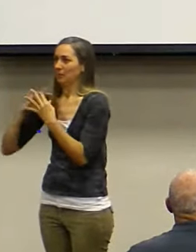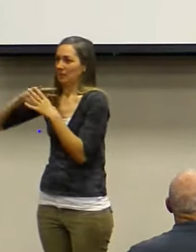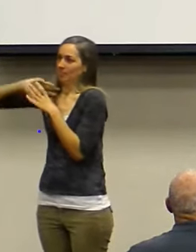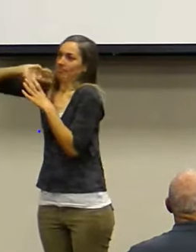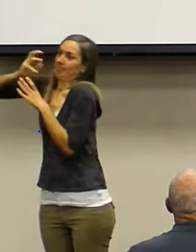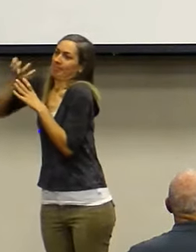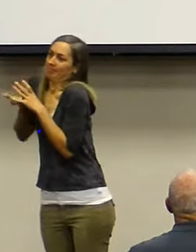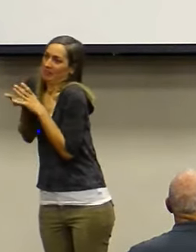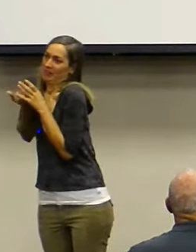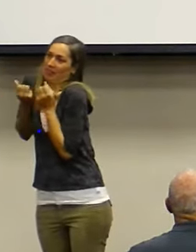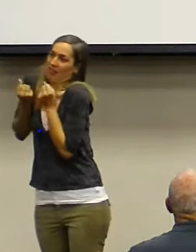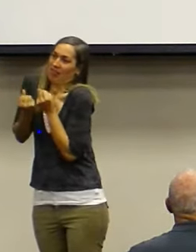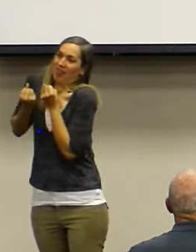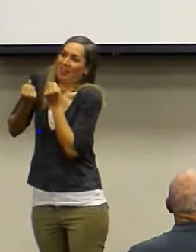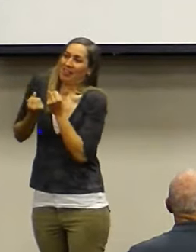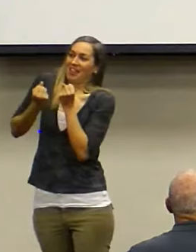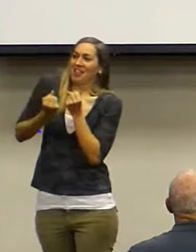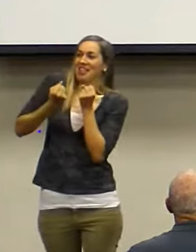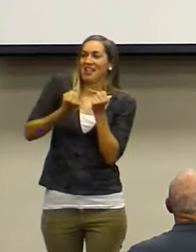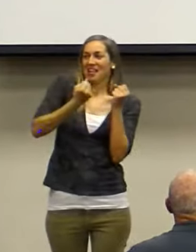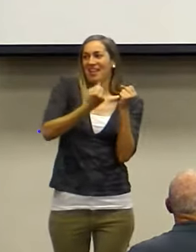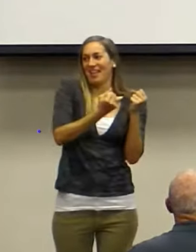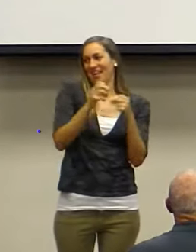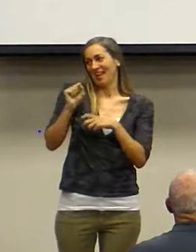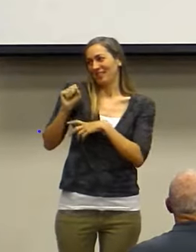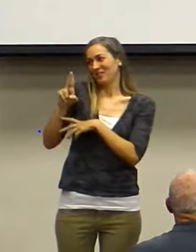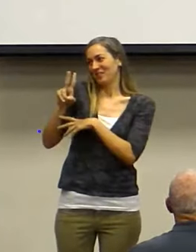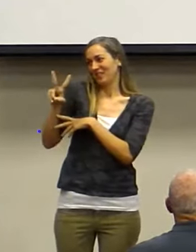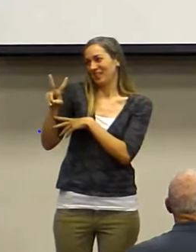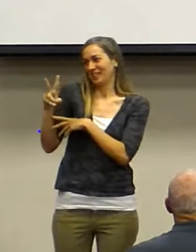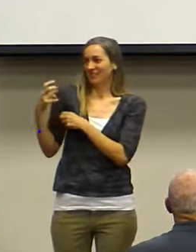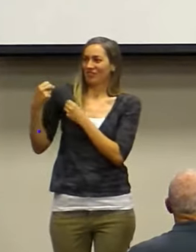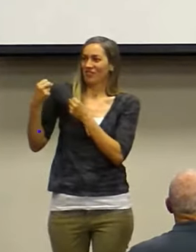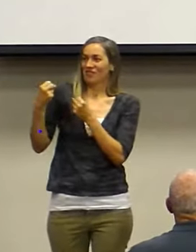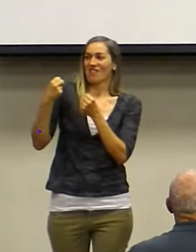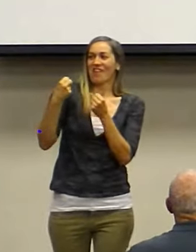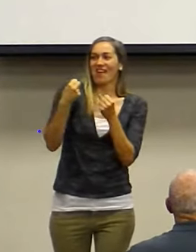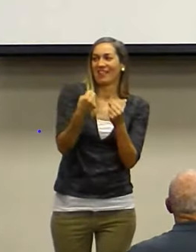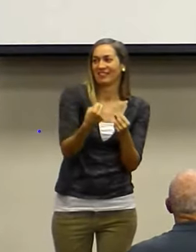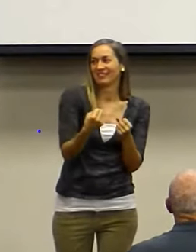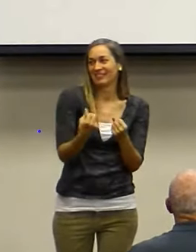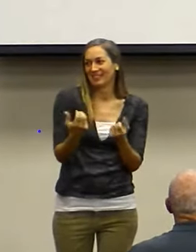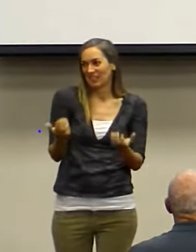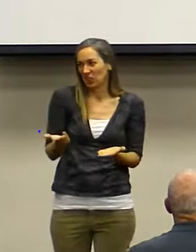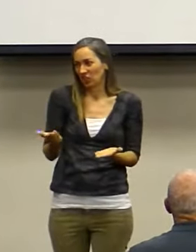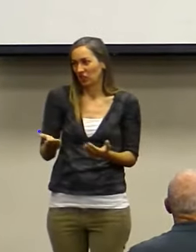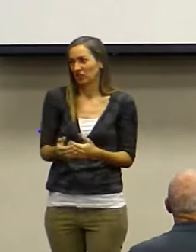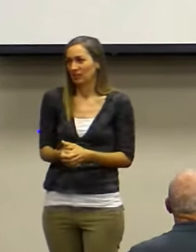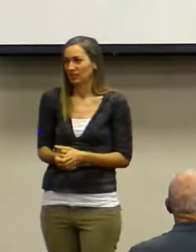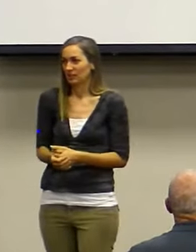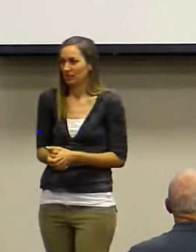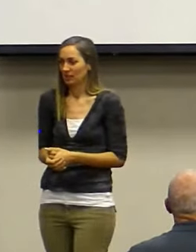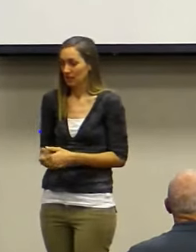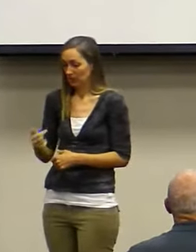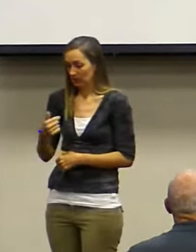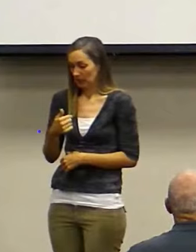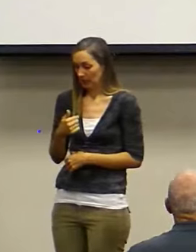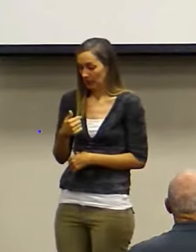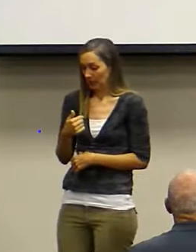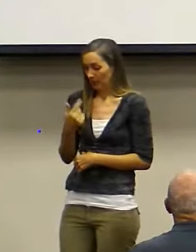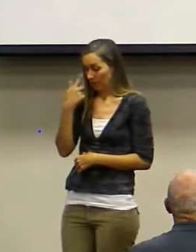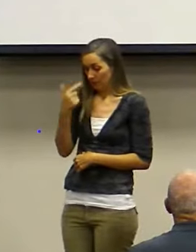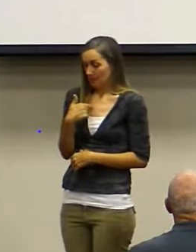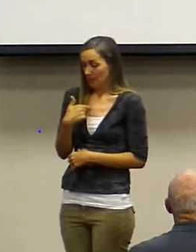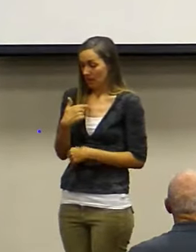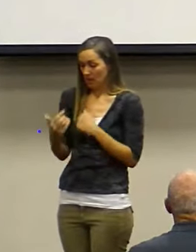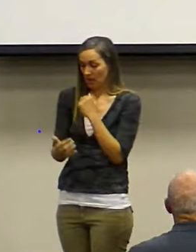They didn't have cattle. He had cattle, right? In a suburban. Down here. Down Abraham looks like Rob.